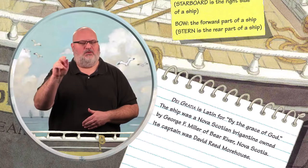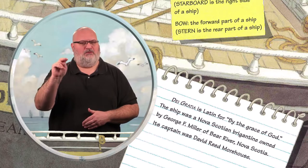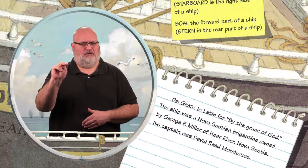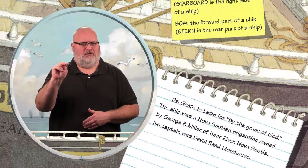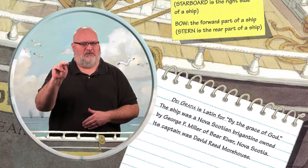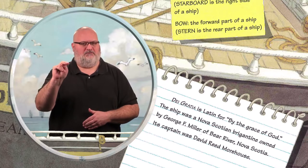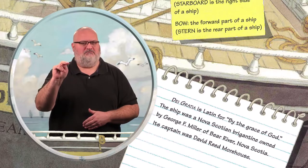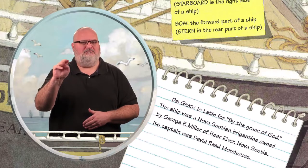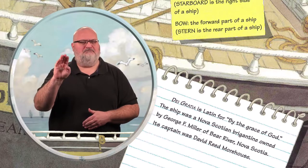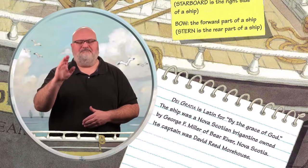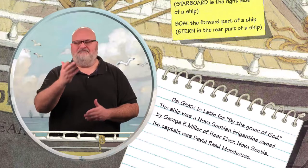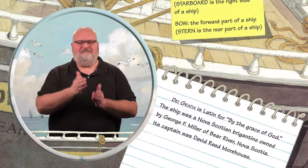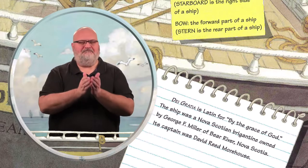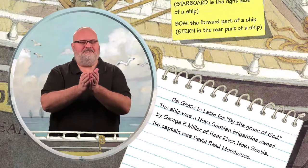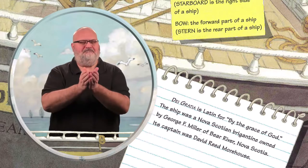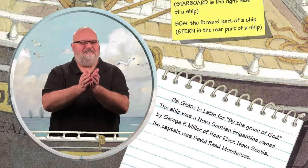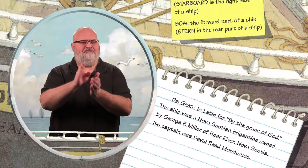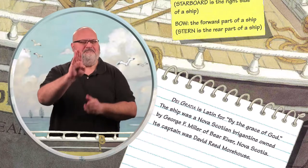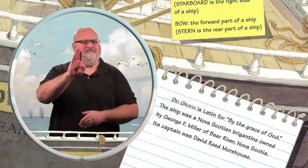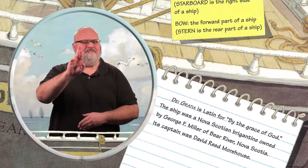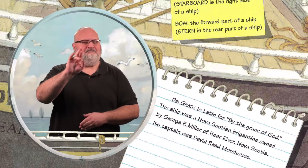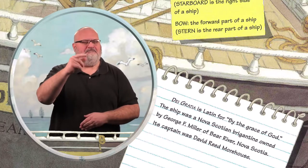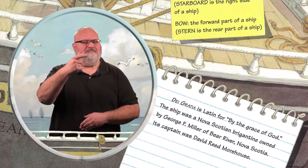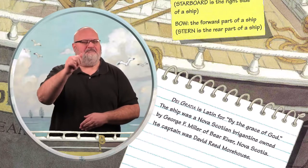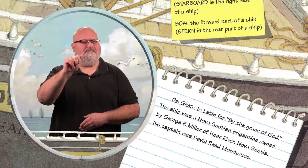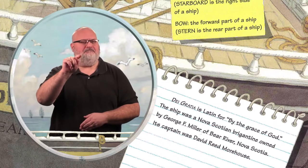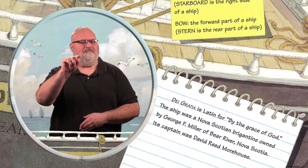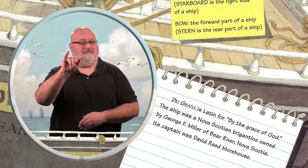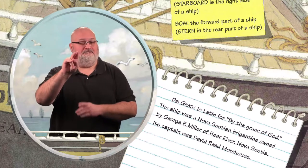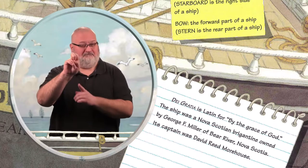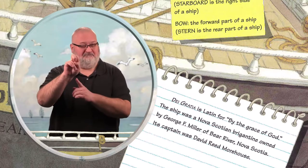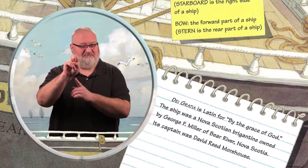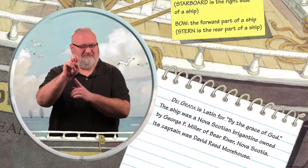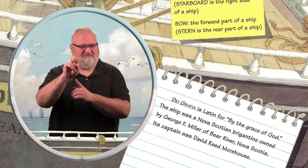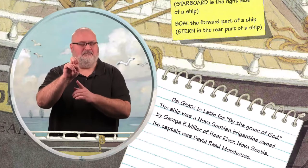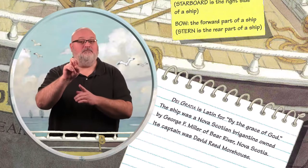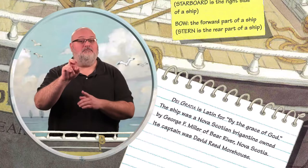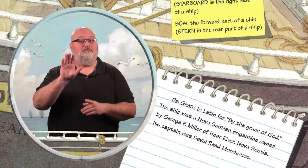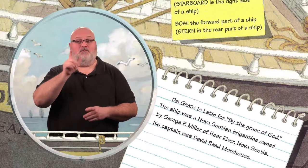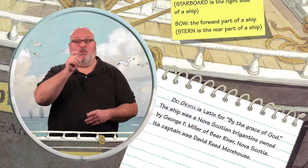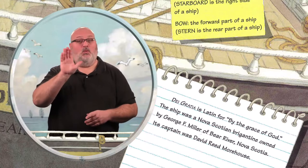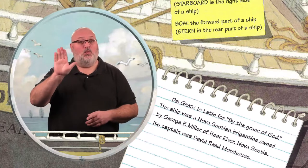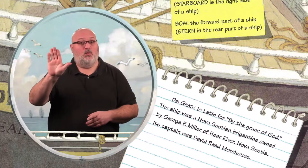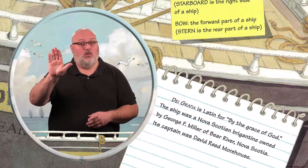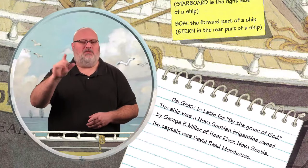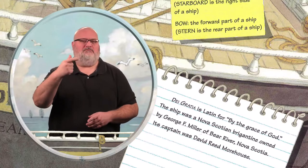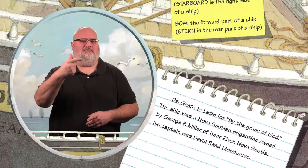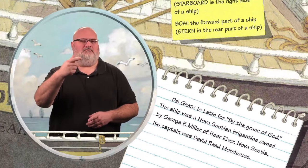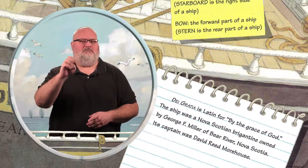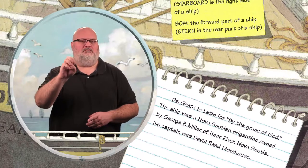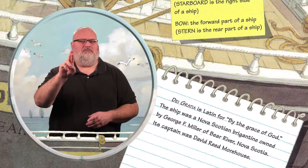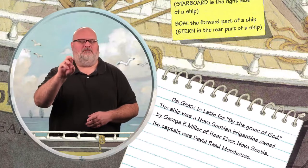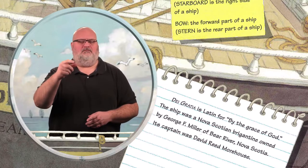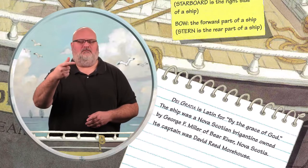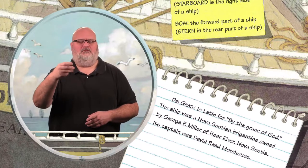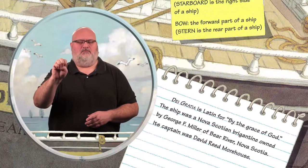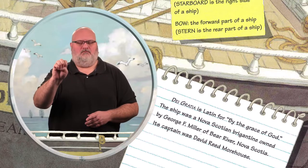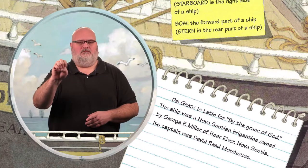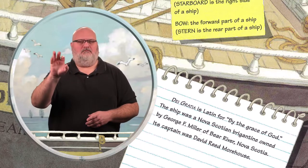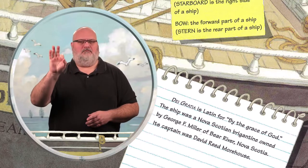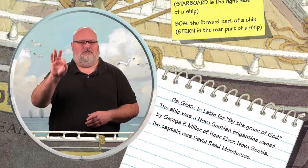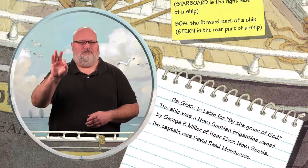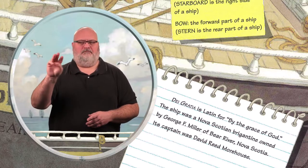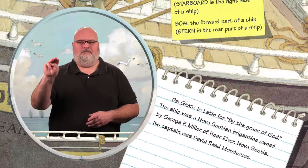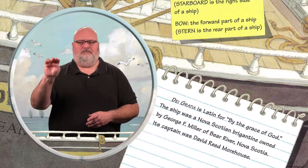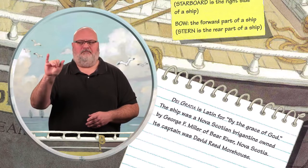The ship was a Nova Scotian brigantine owned by George F. Miller of Bear River, Nova Scotia.